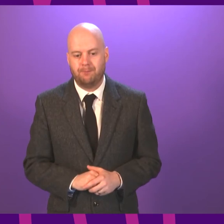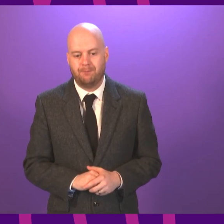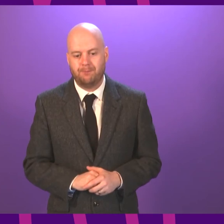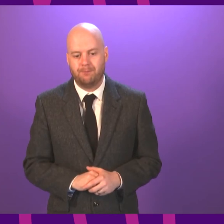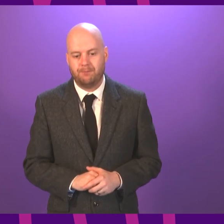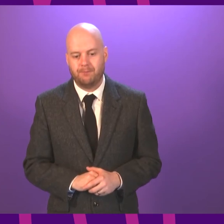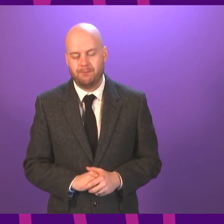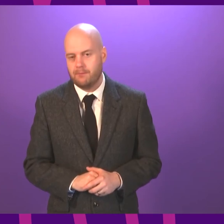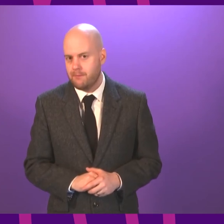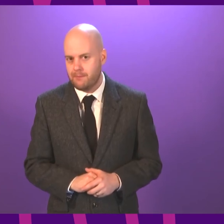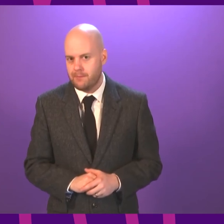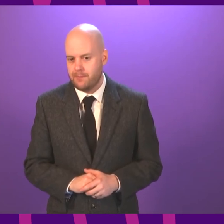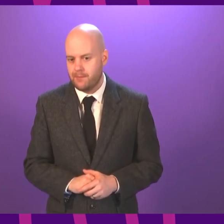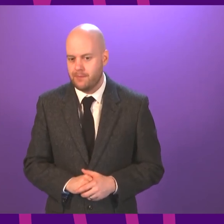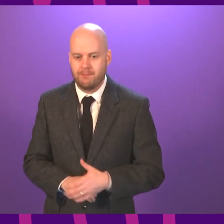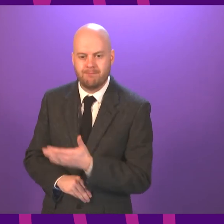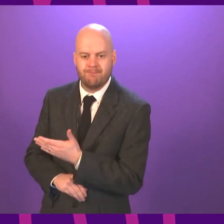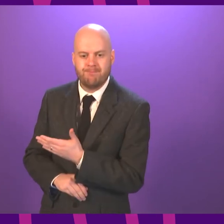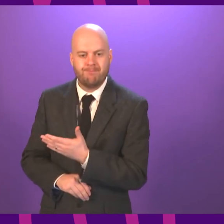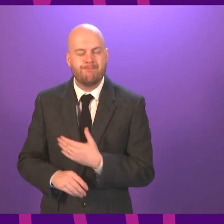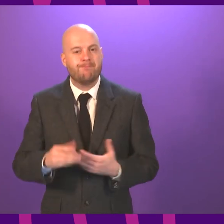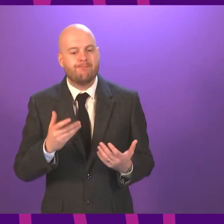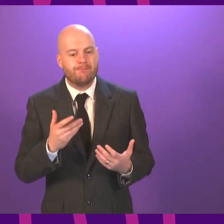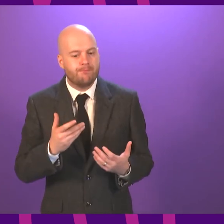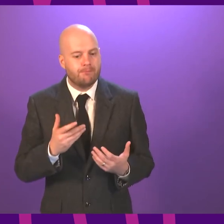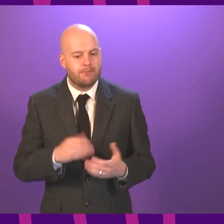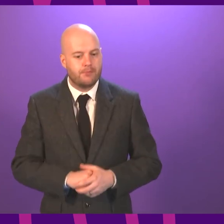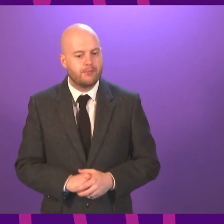Alistair Chief Chief weekend saw a major disruption to haulage.